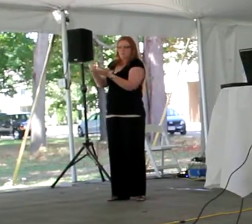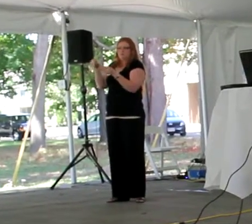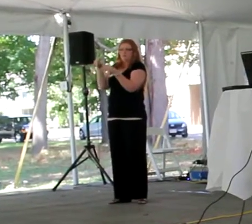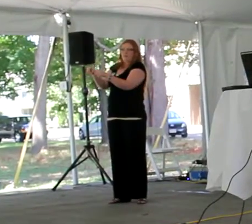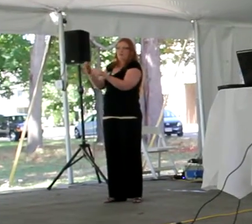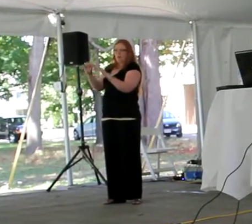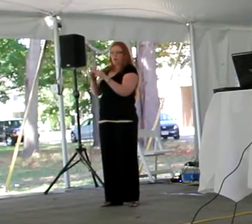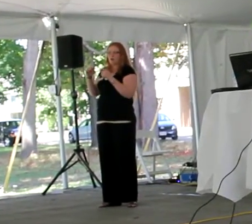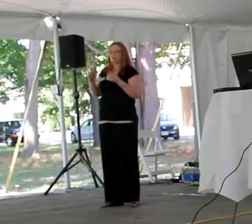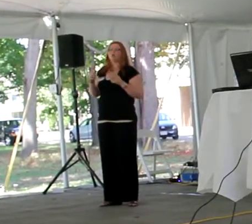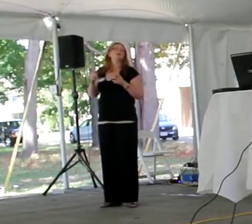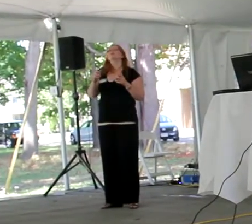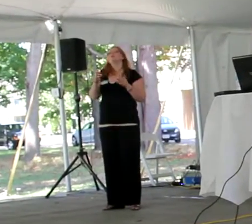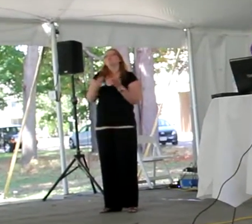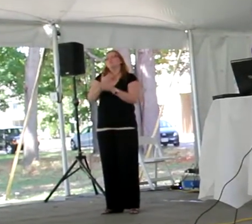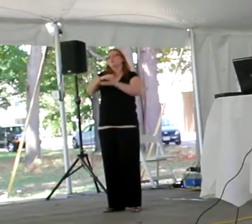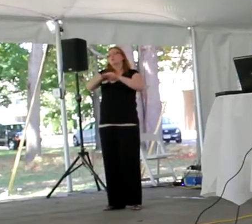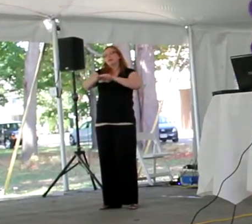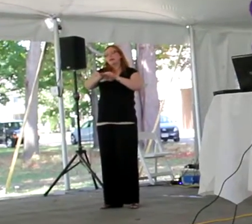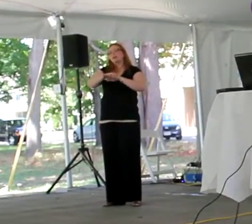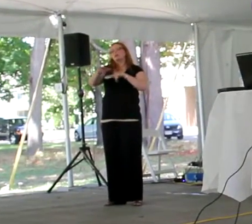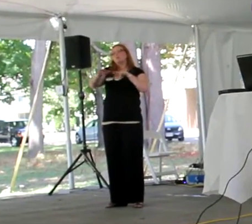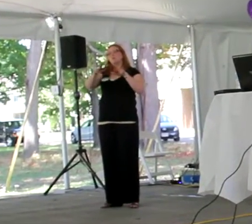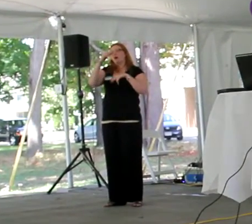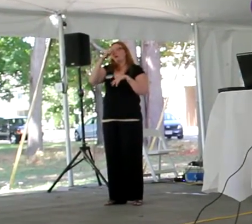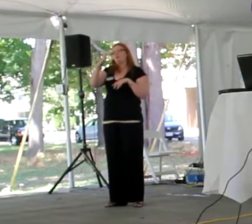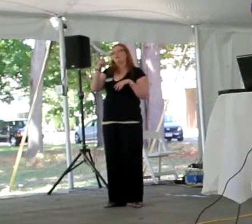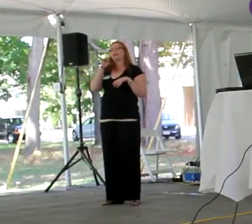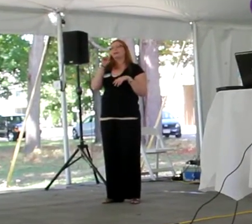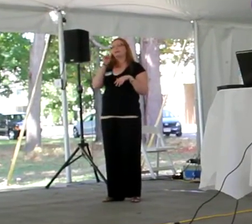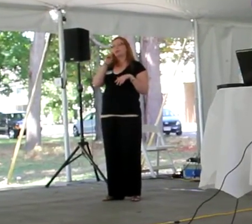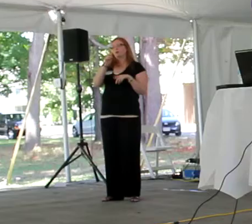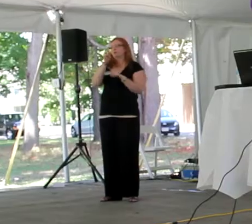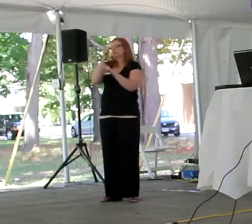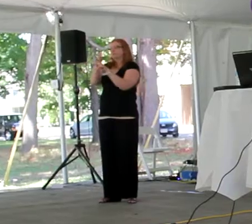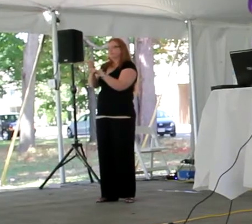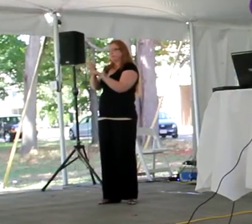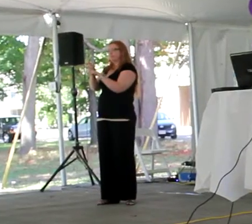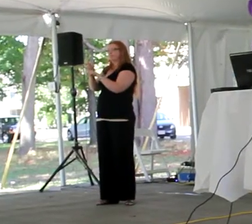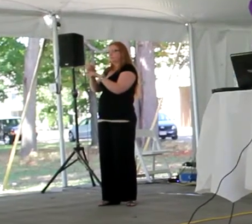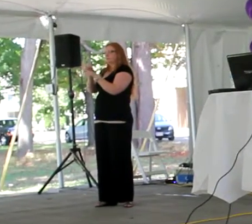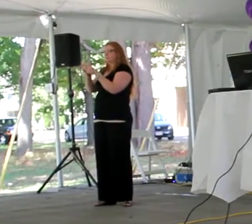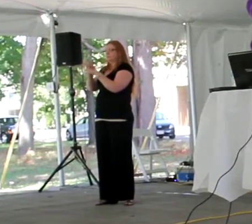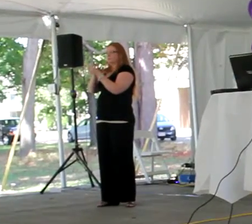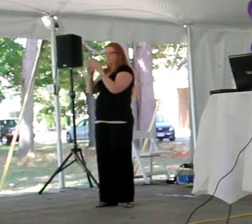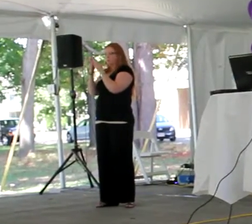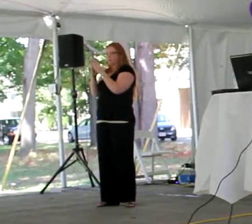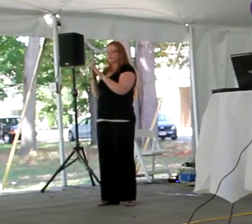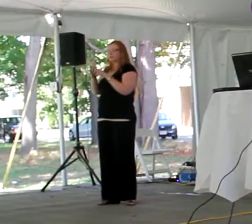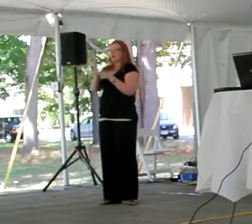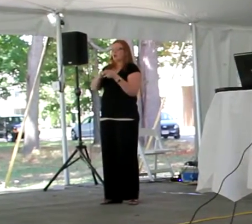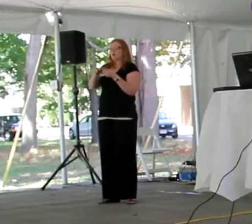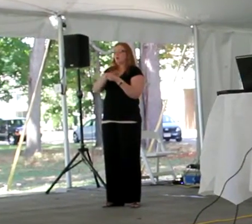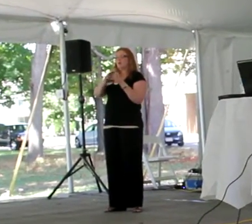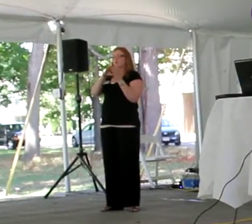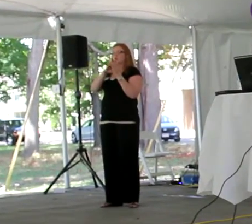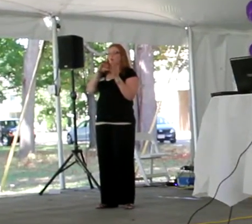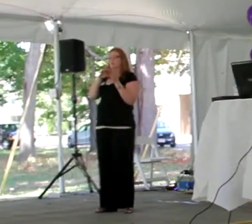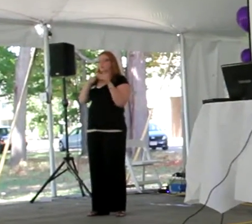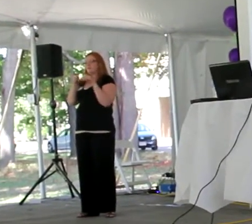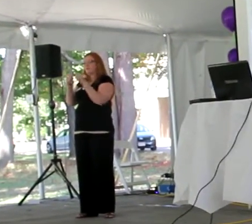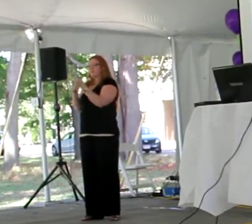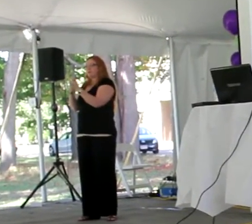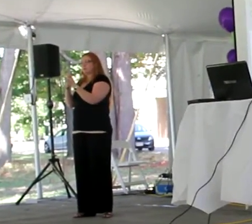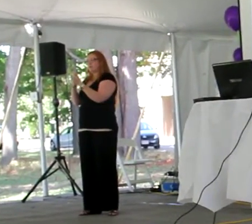raised through the New England Walk for Hearing directly benefit the local community. The local HLA chapters are funded by the revenues